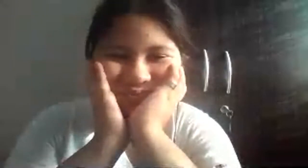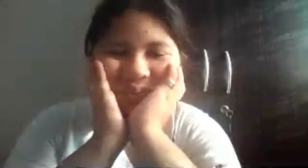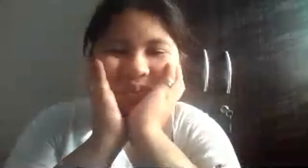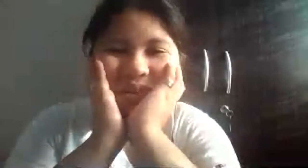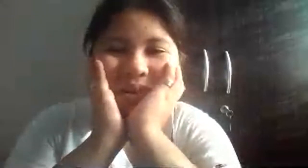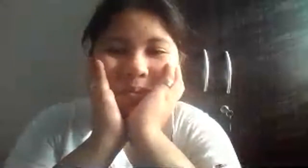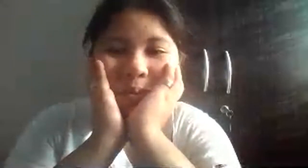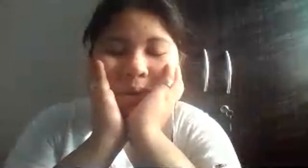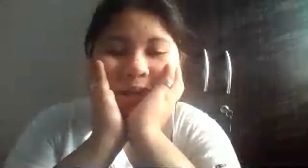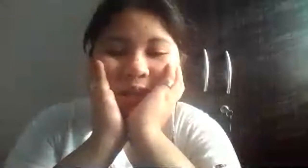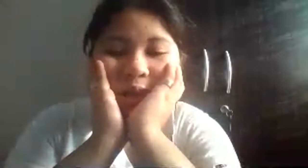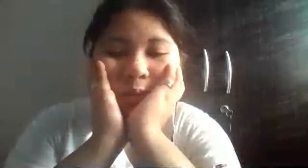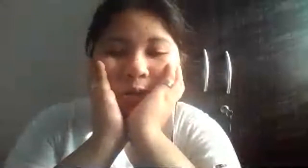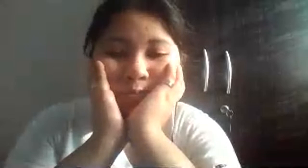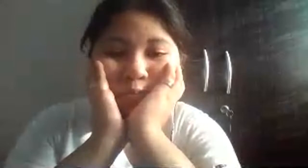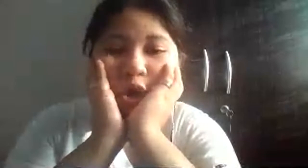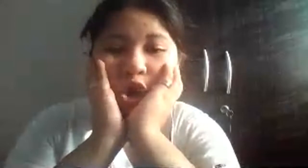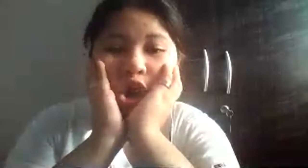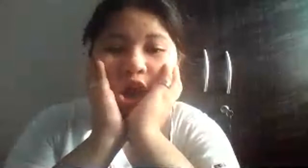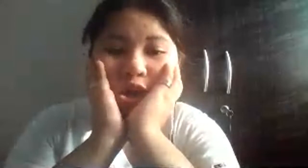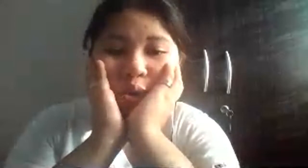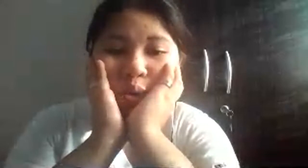Pabait naman po ako.